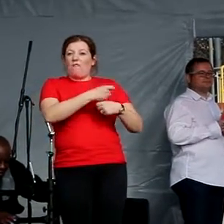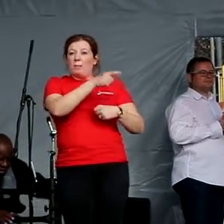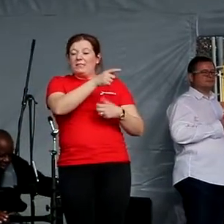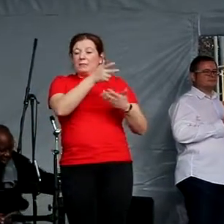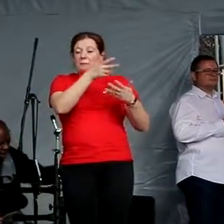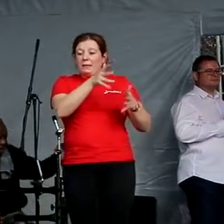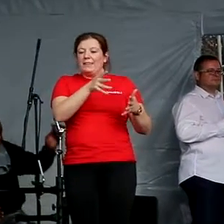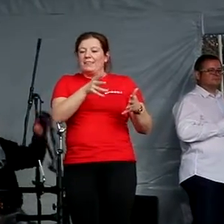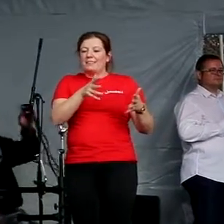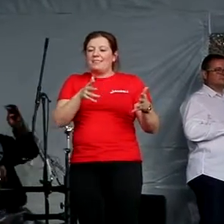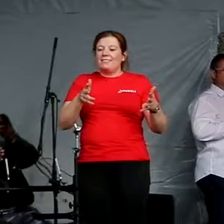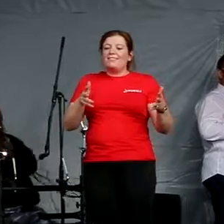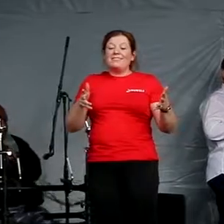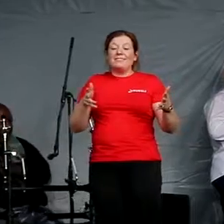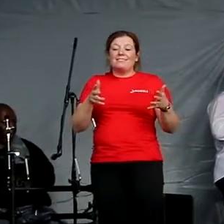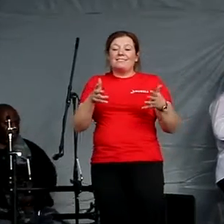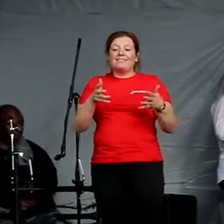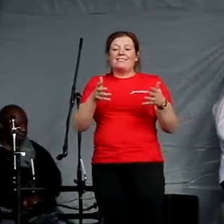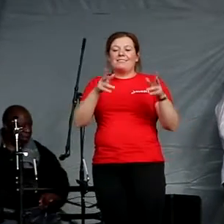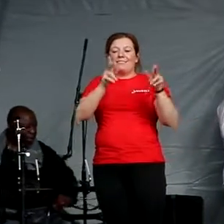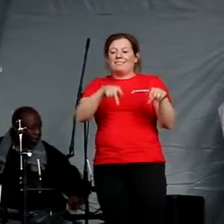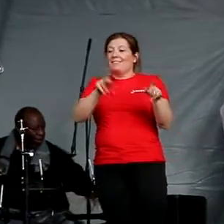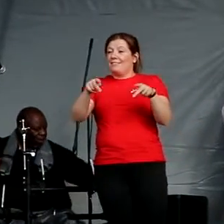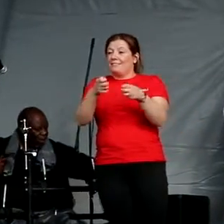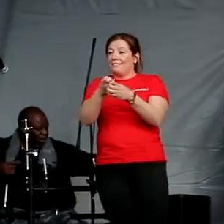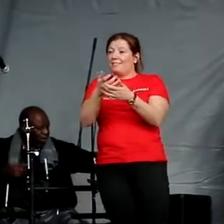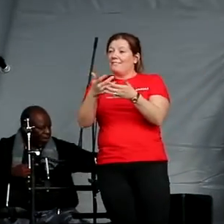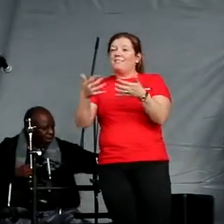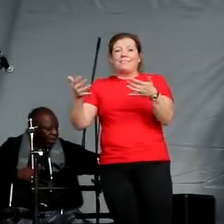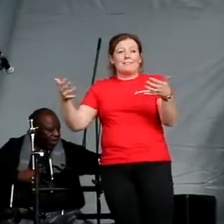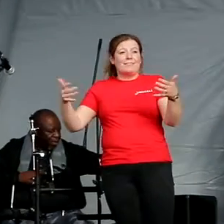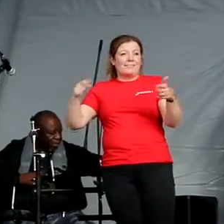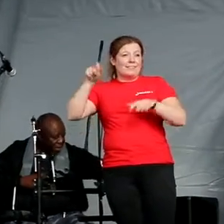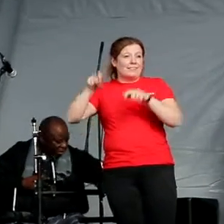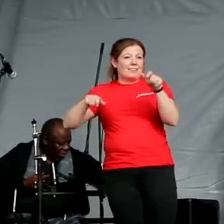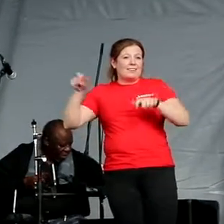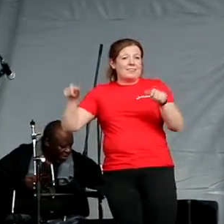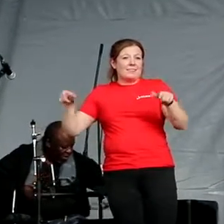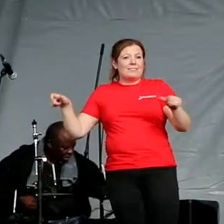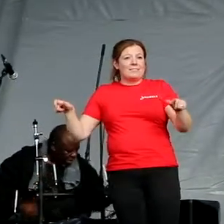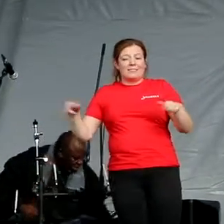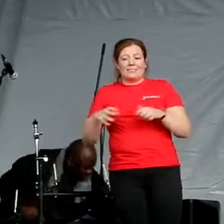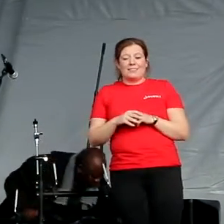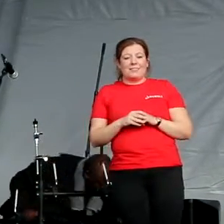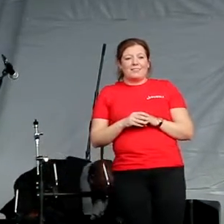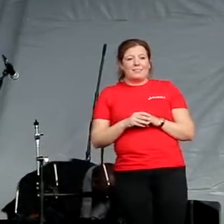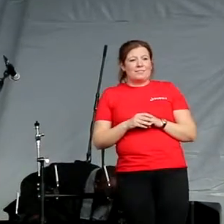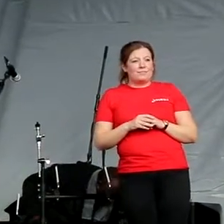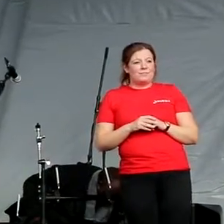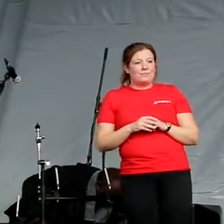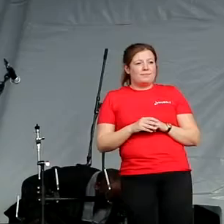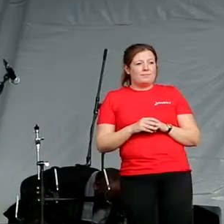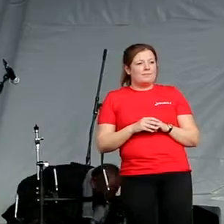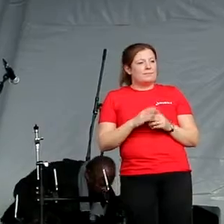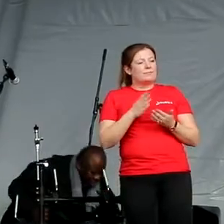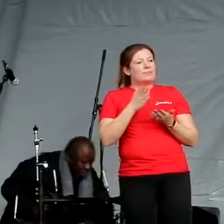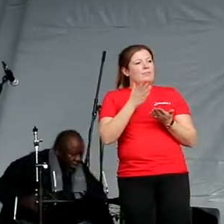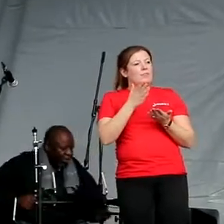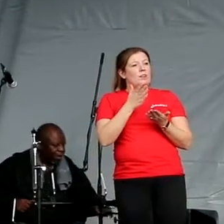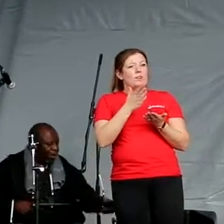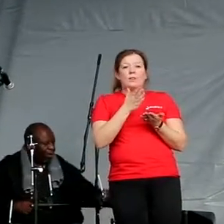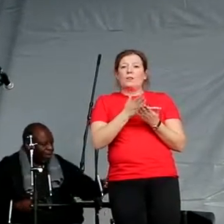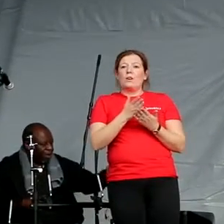yet, but they have killed. Let's not forget it. So once